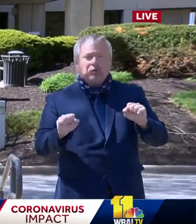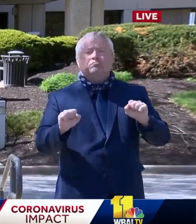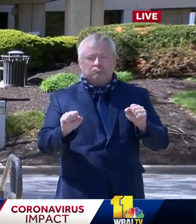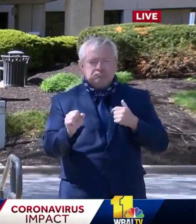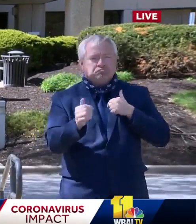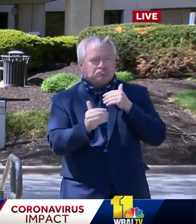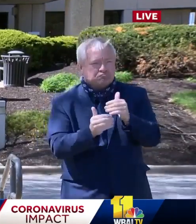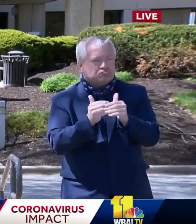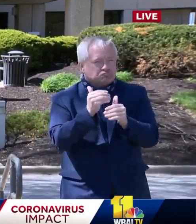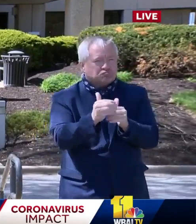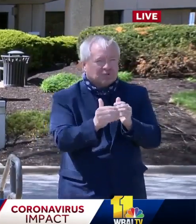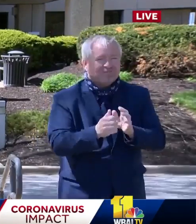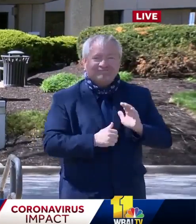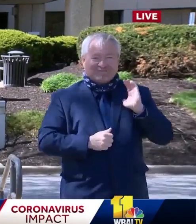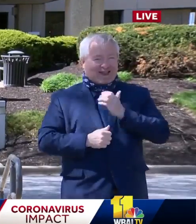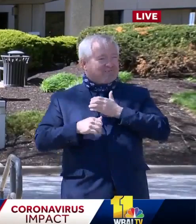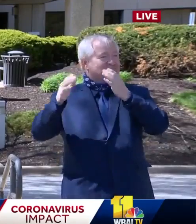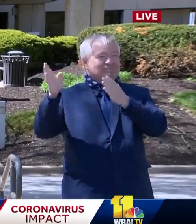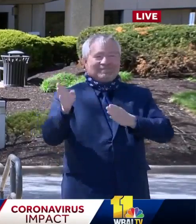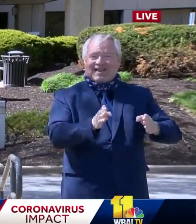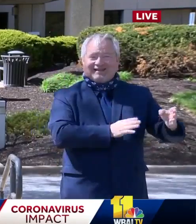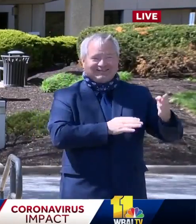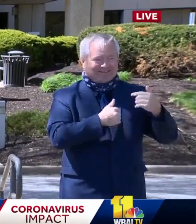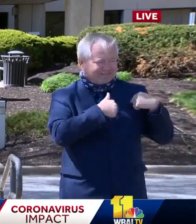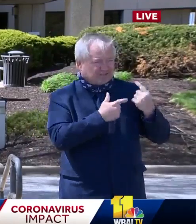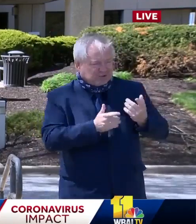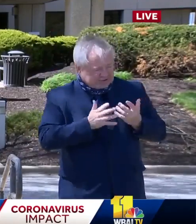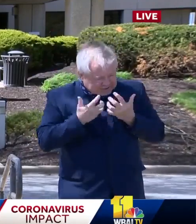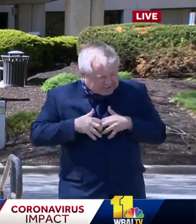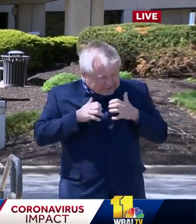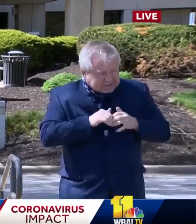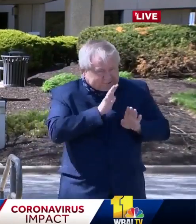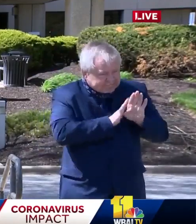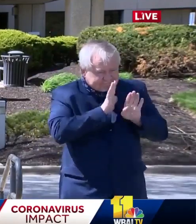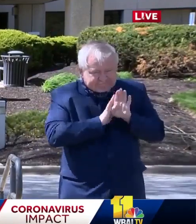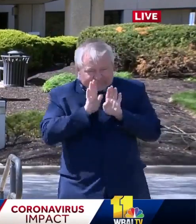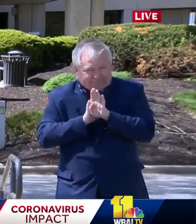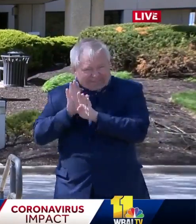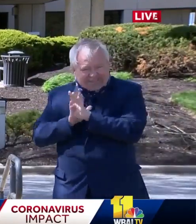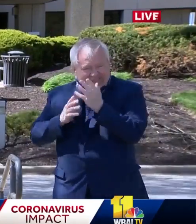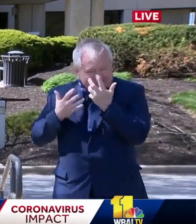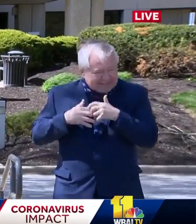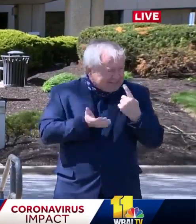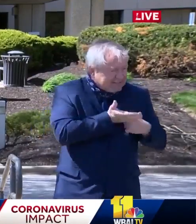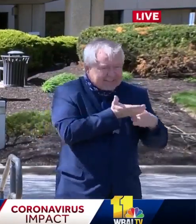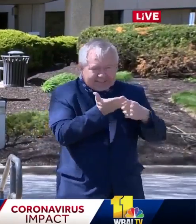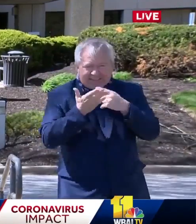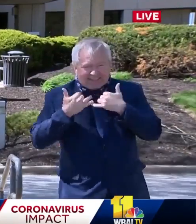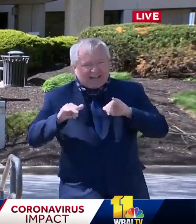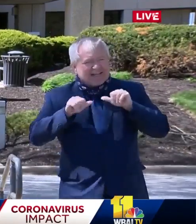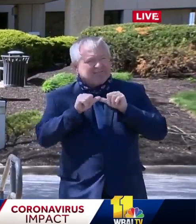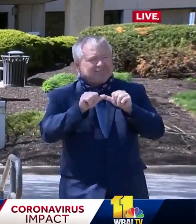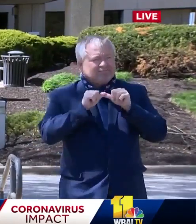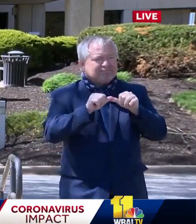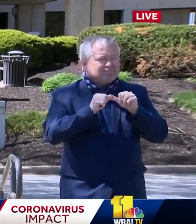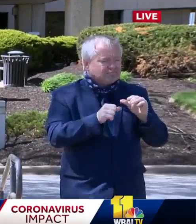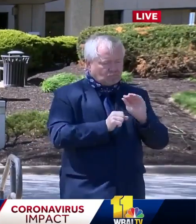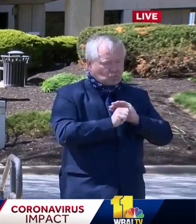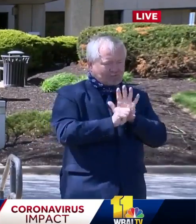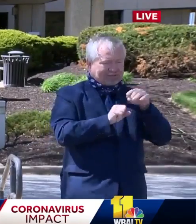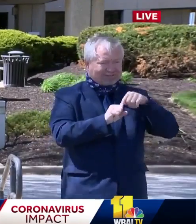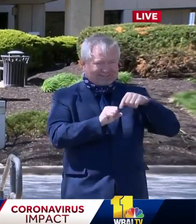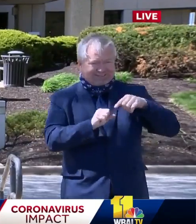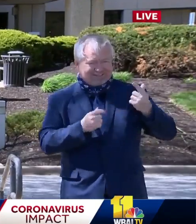plan, which has been developed over many weeks in consultation with our coronavirus response team of doctors